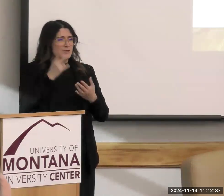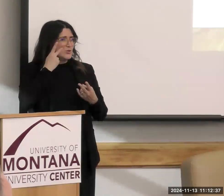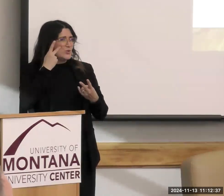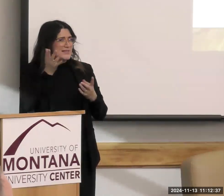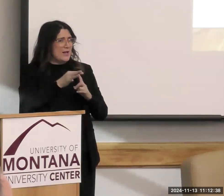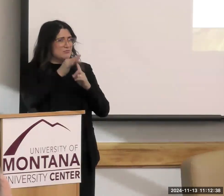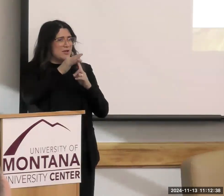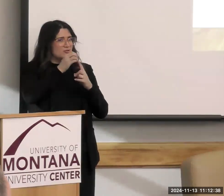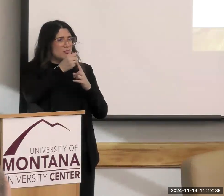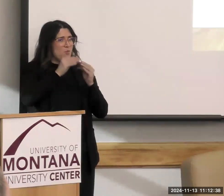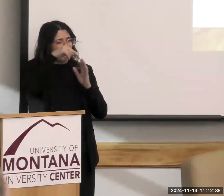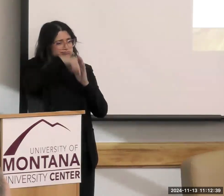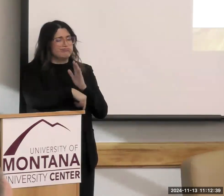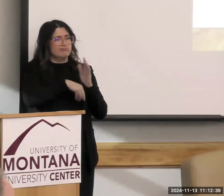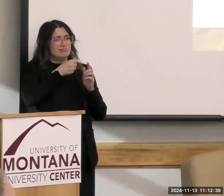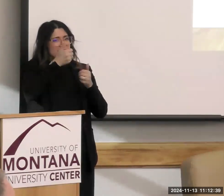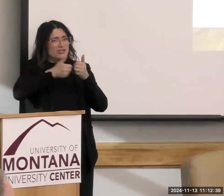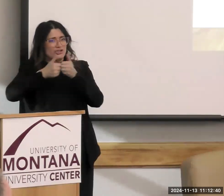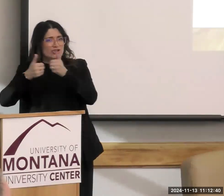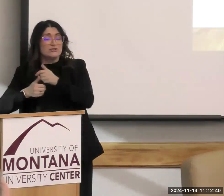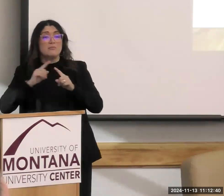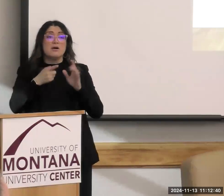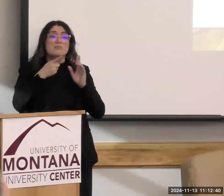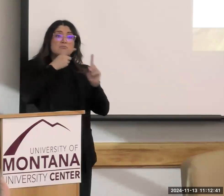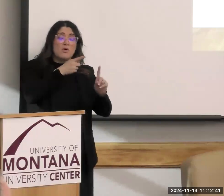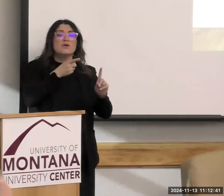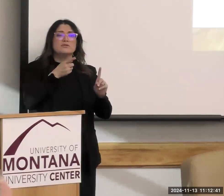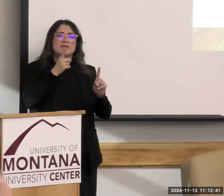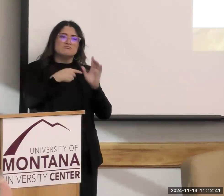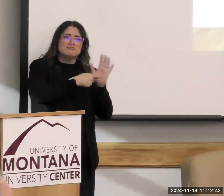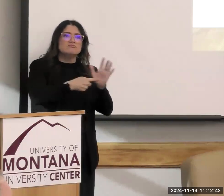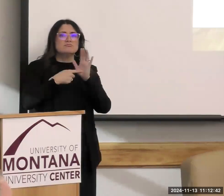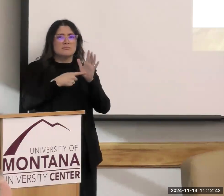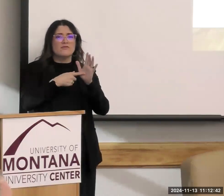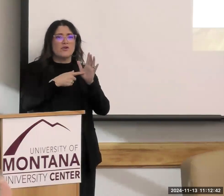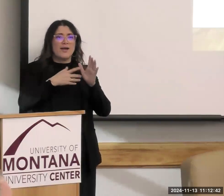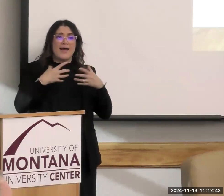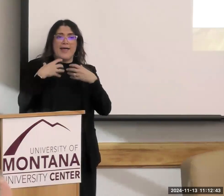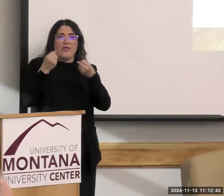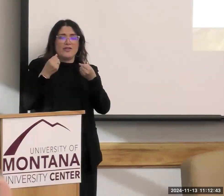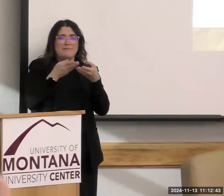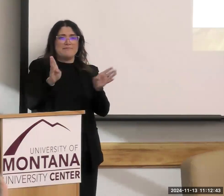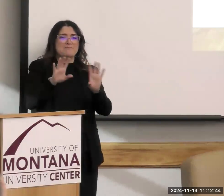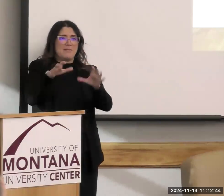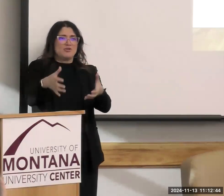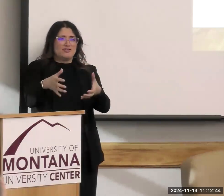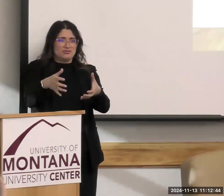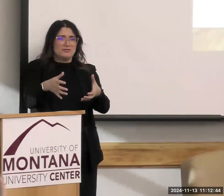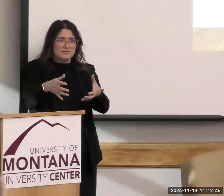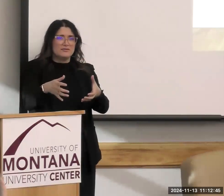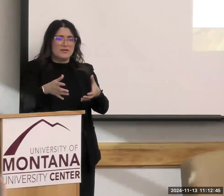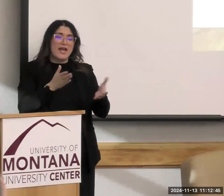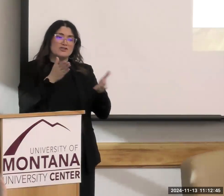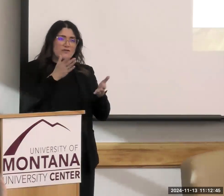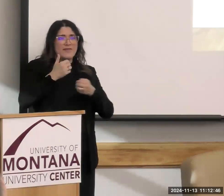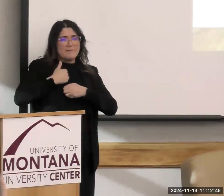time, but they reflect the need to have a healthy population that can serve the military, which we